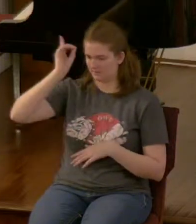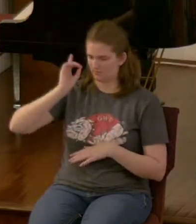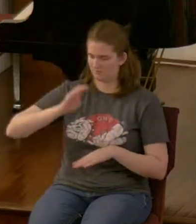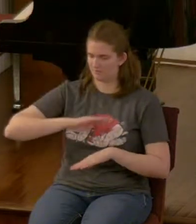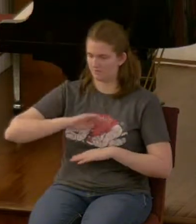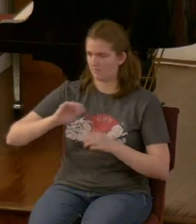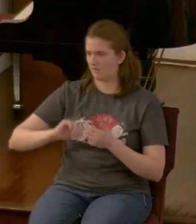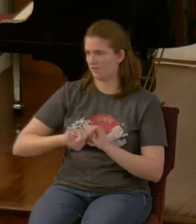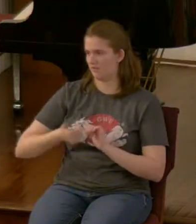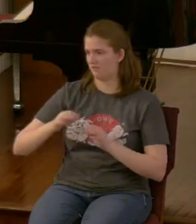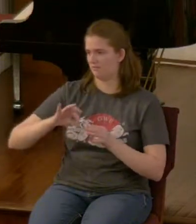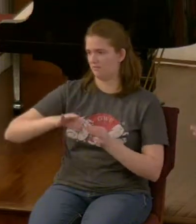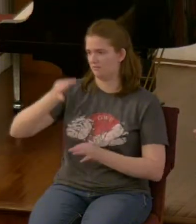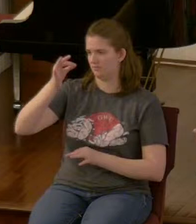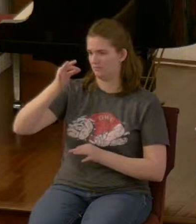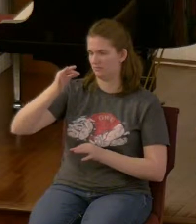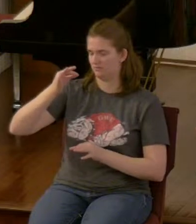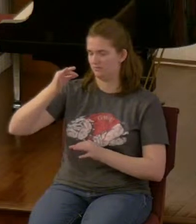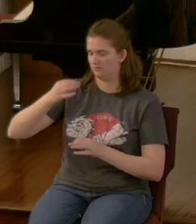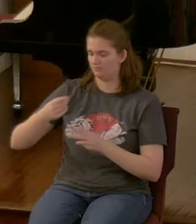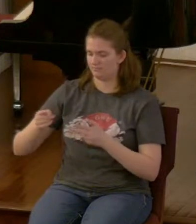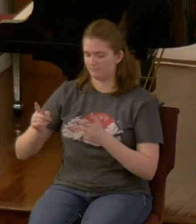and yet future